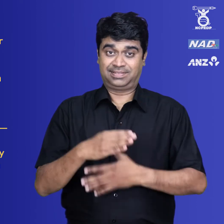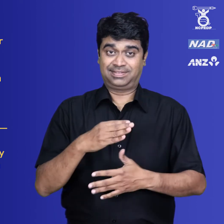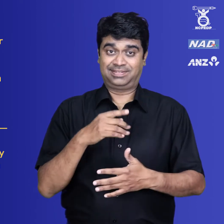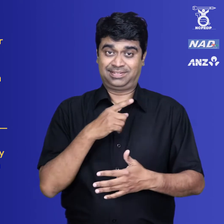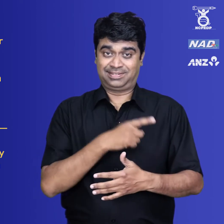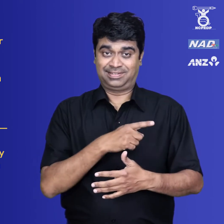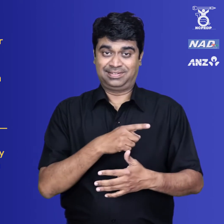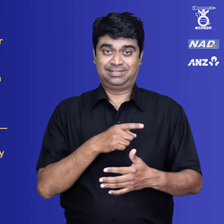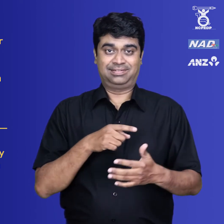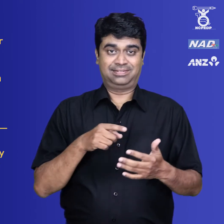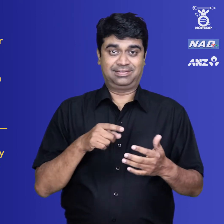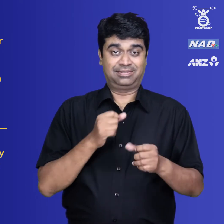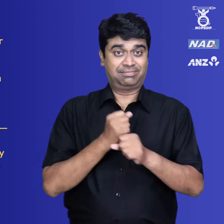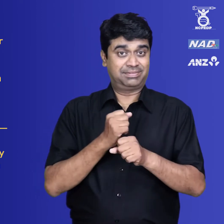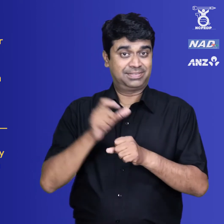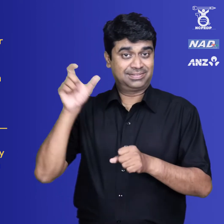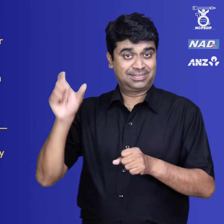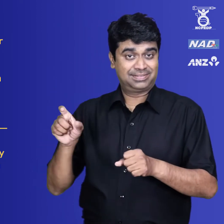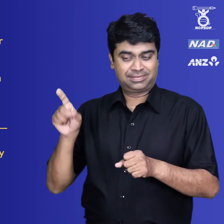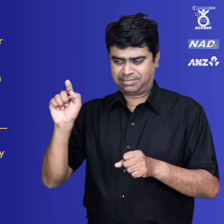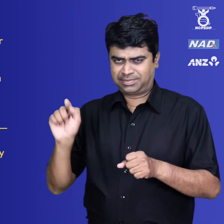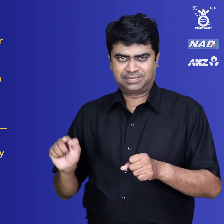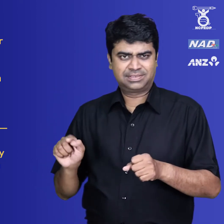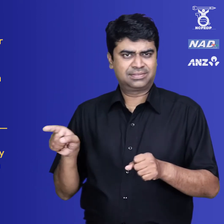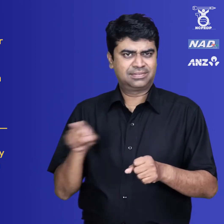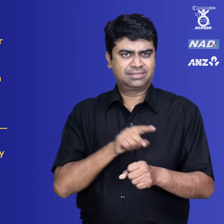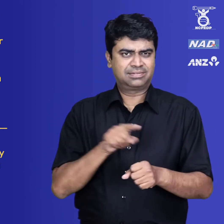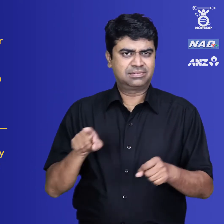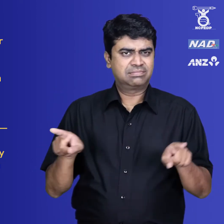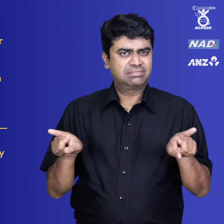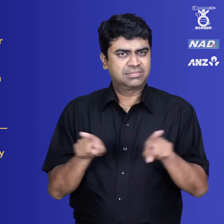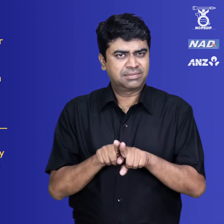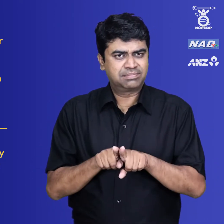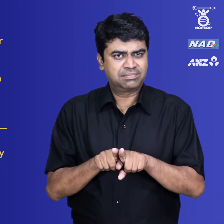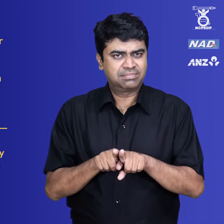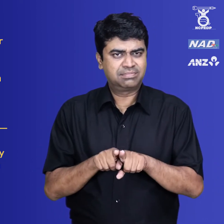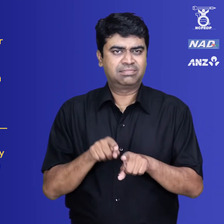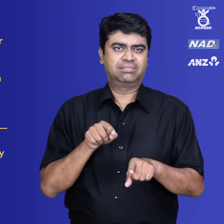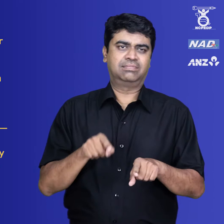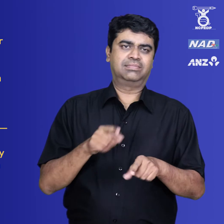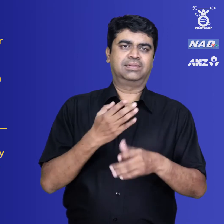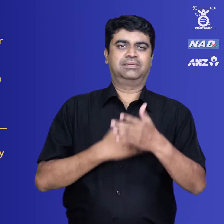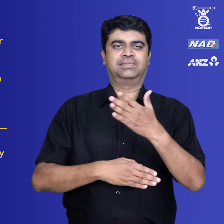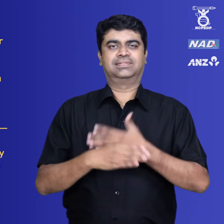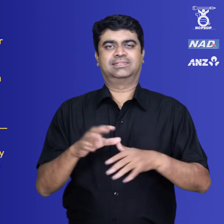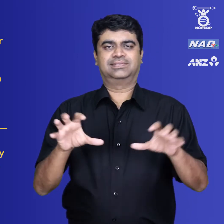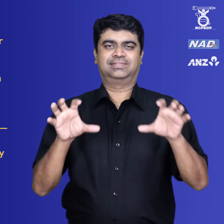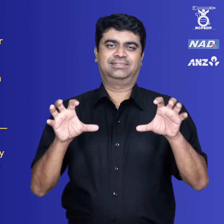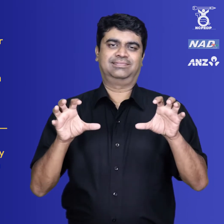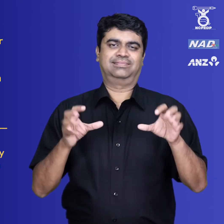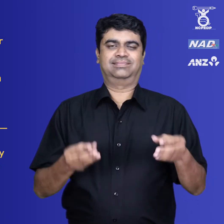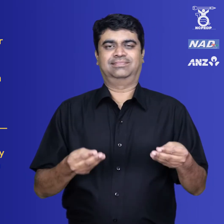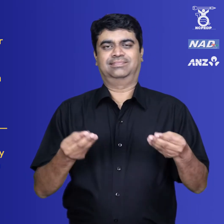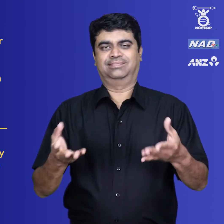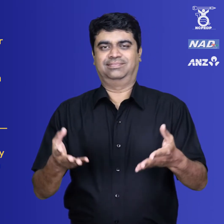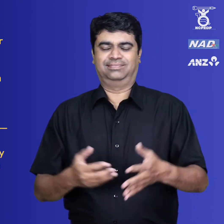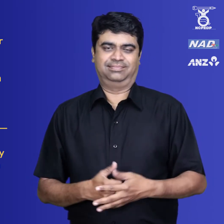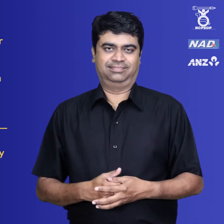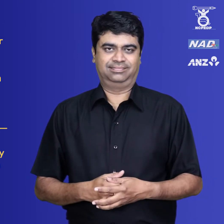shall, after such assessment as the case may be, issue a Certificate of Disability to such person in such form as may be prescribed